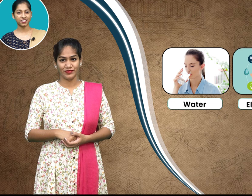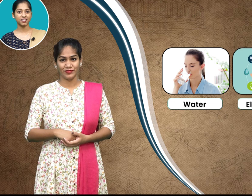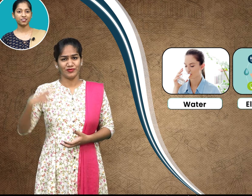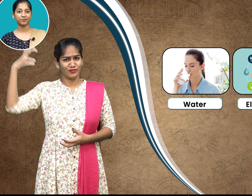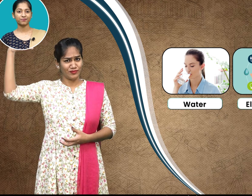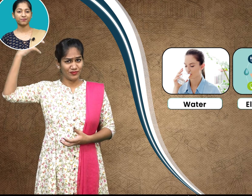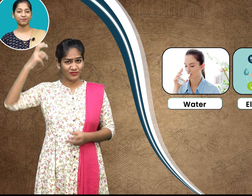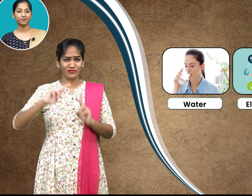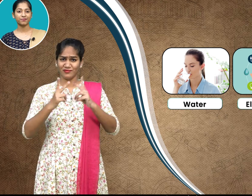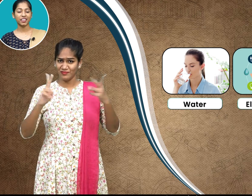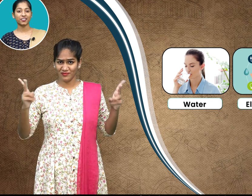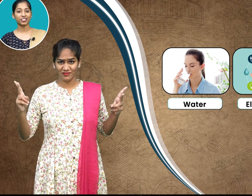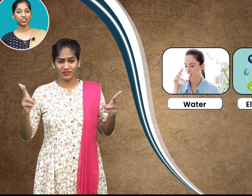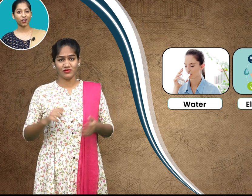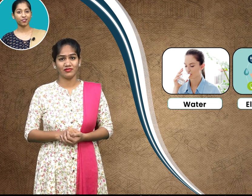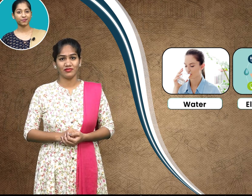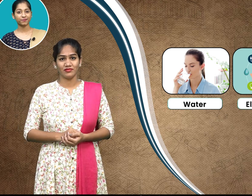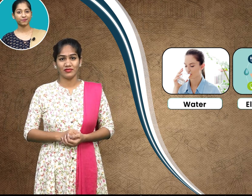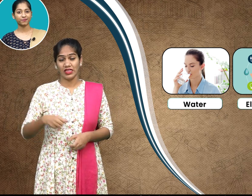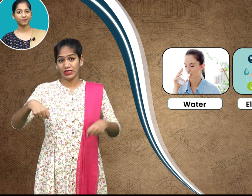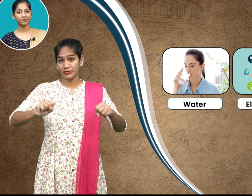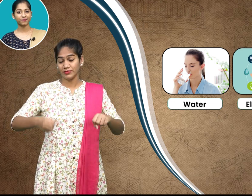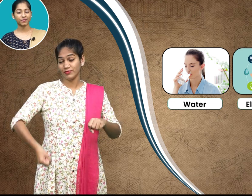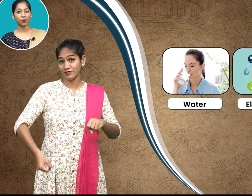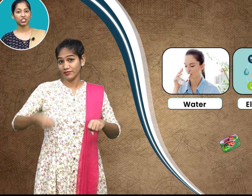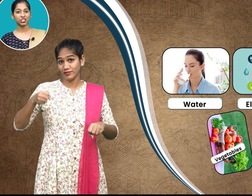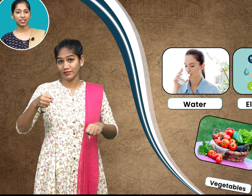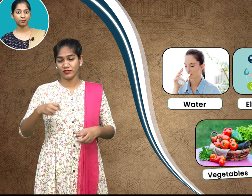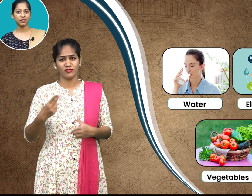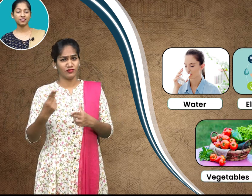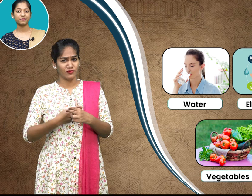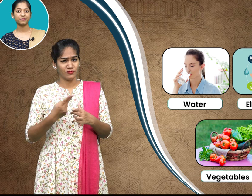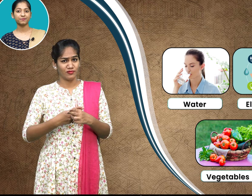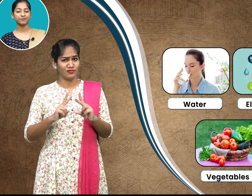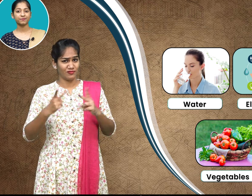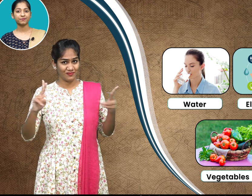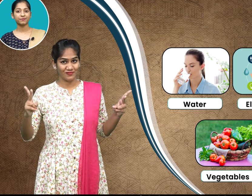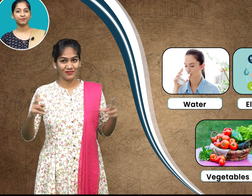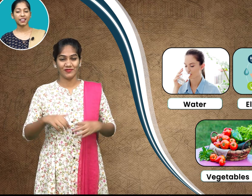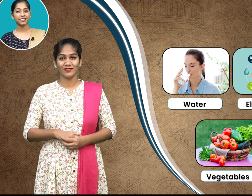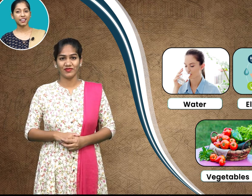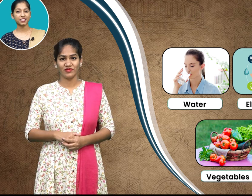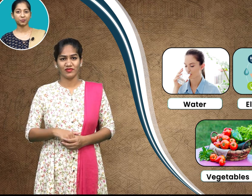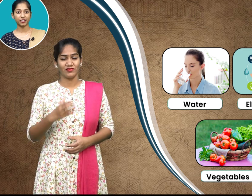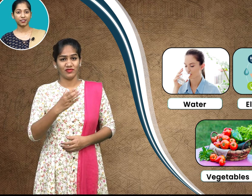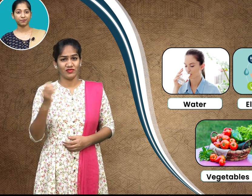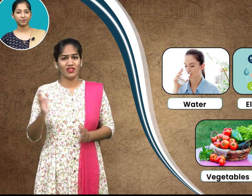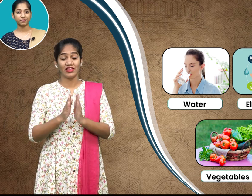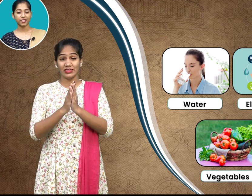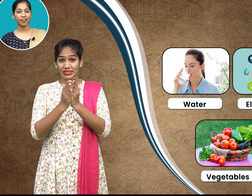rickshaw vegetable and textbook have